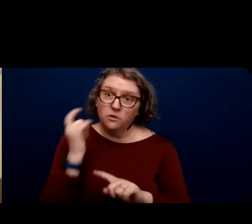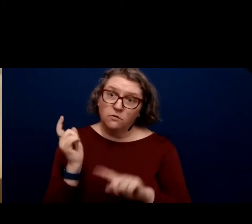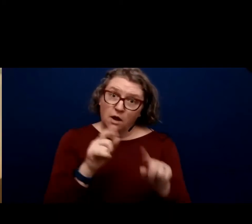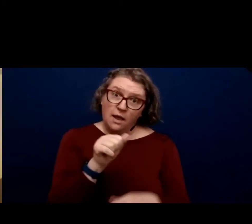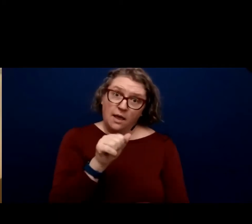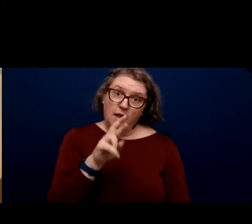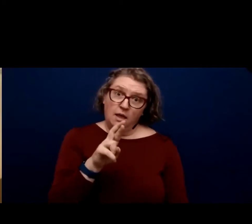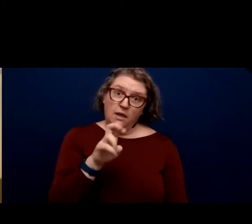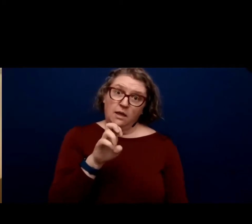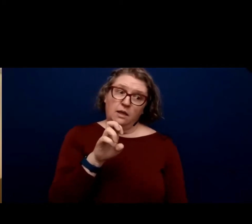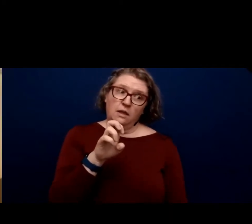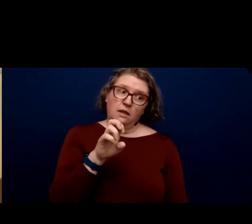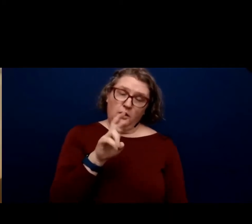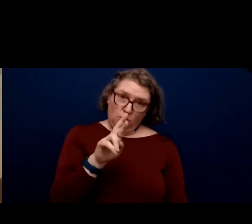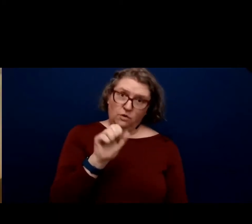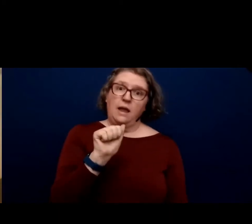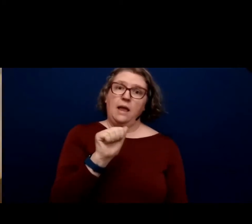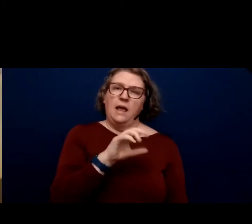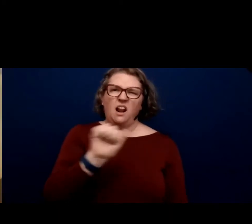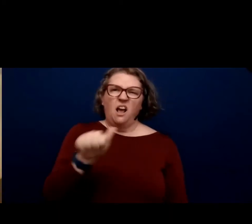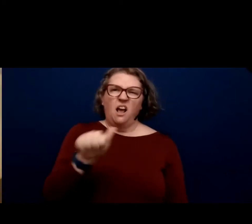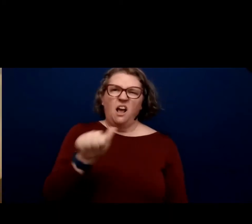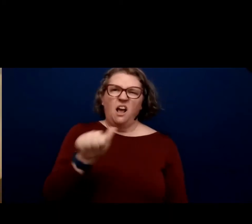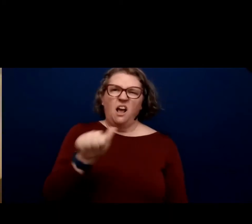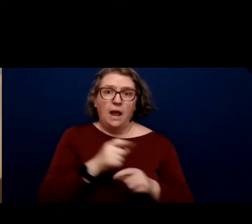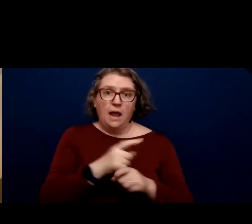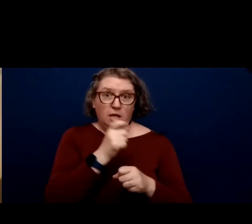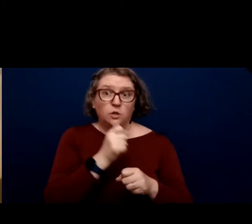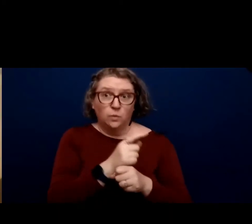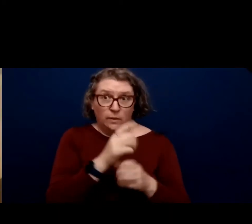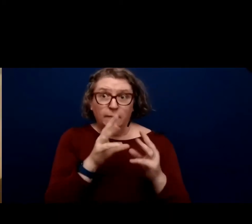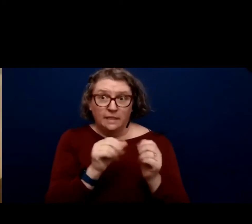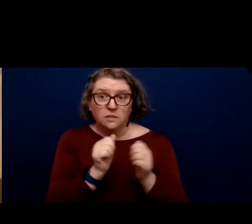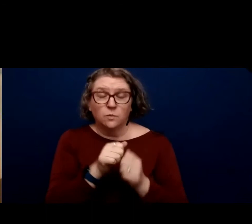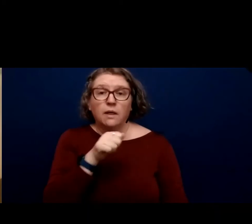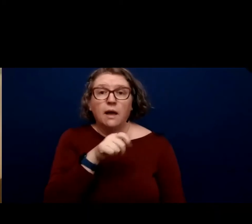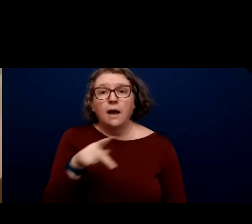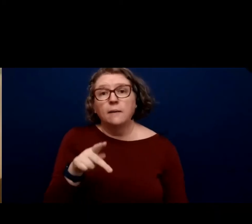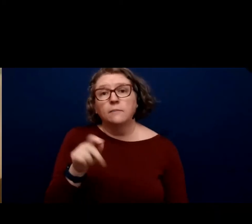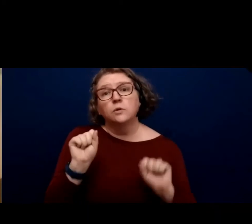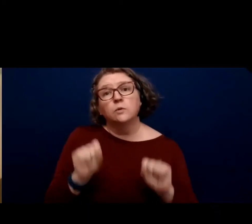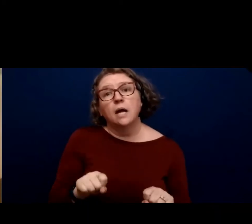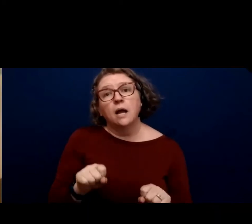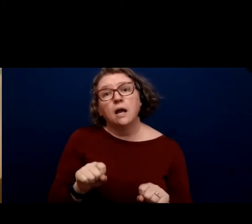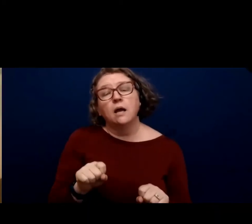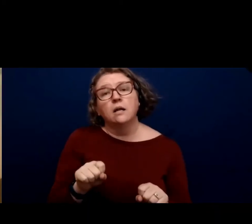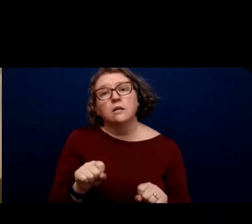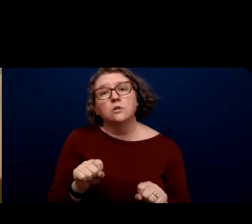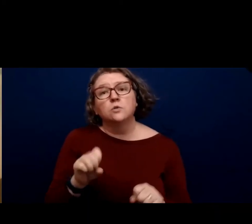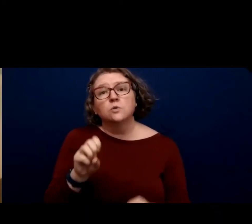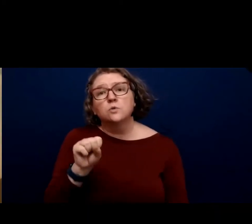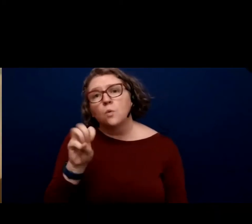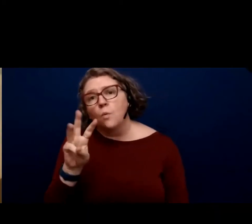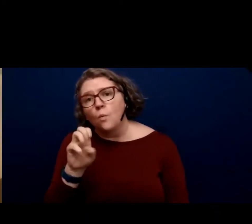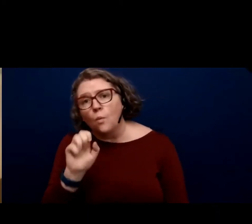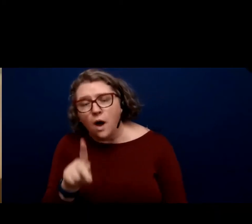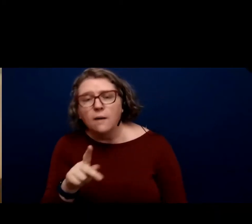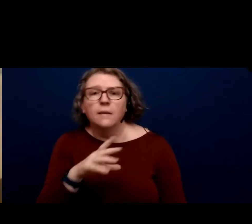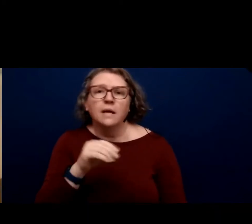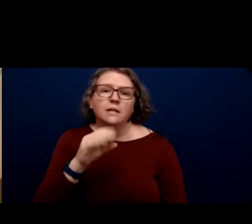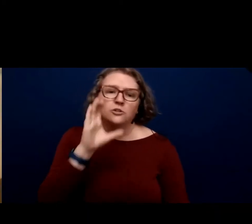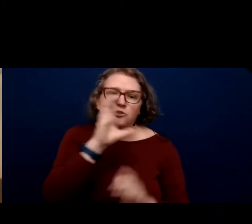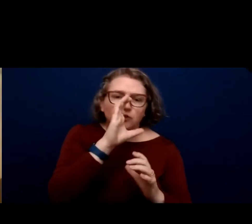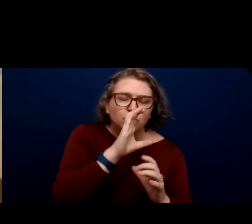annual meetings with apps where you can sort and search, you can easily